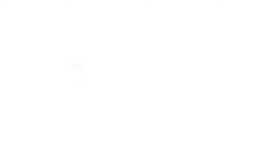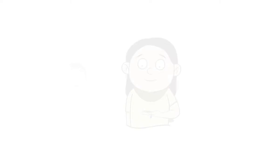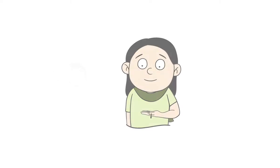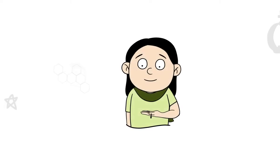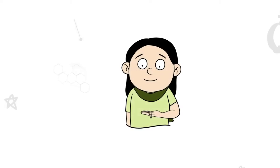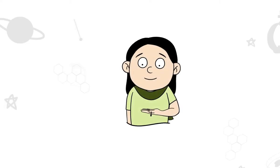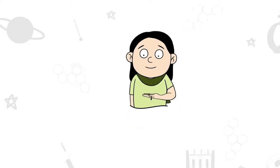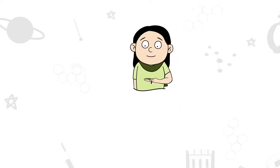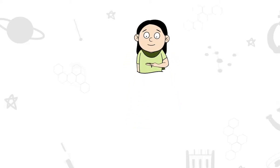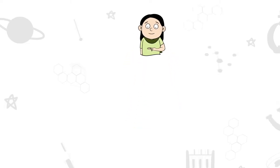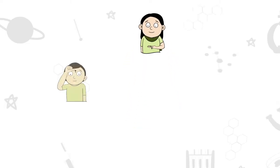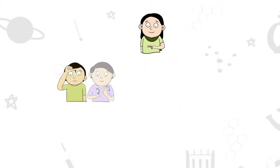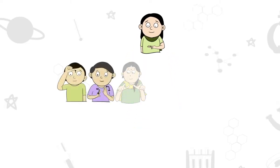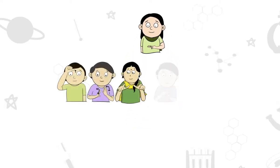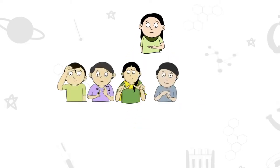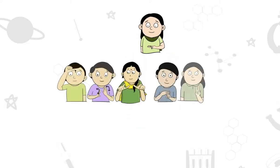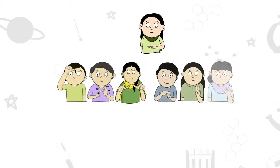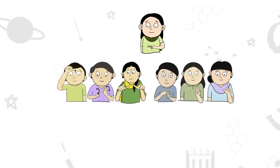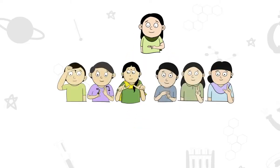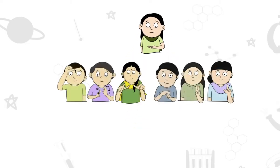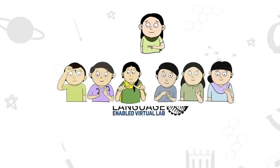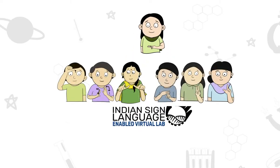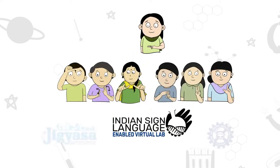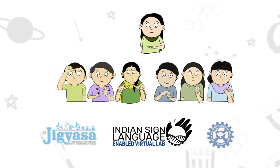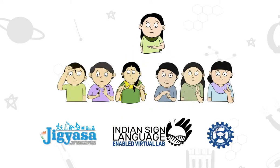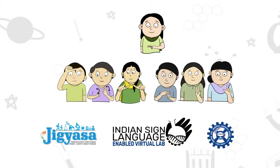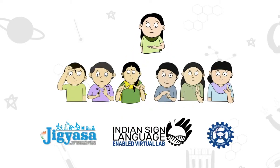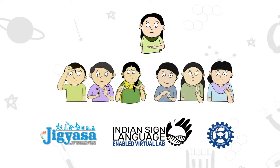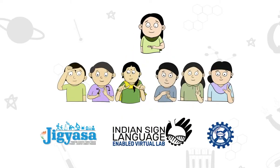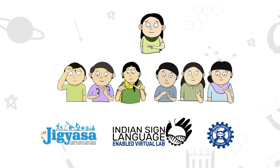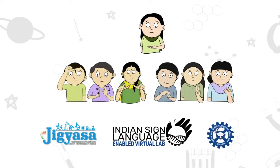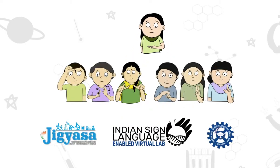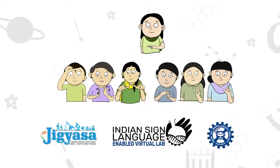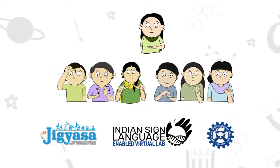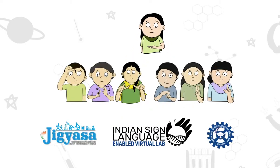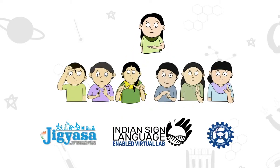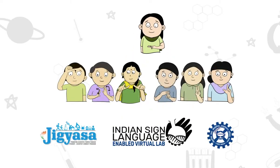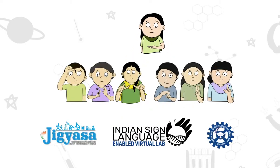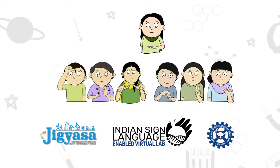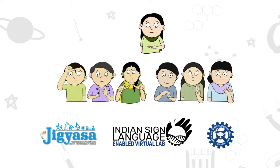Welcome to ISL Enabled Virtual Lab of CSIR.